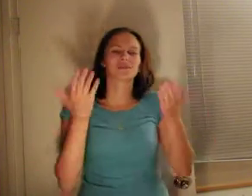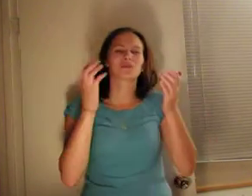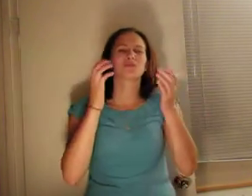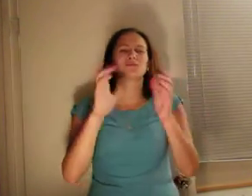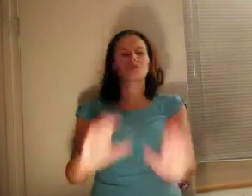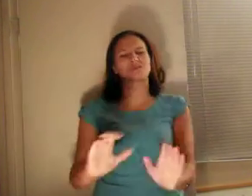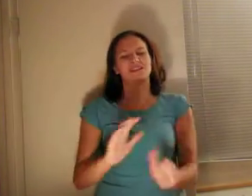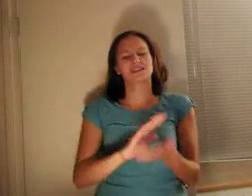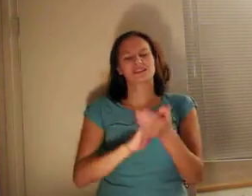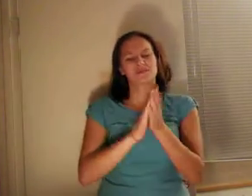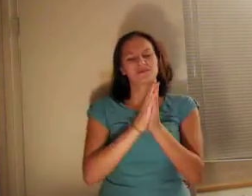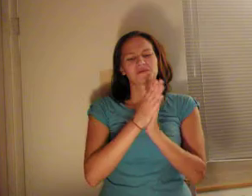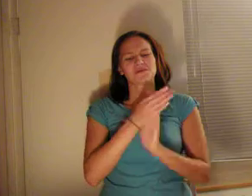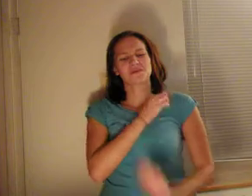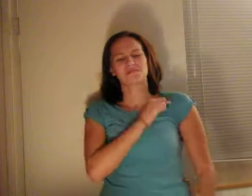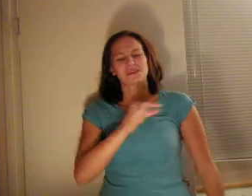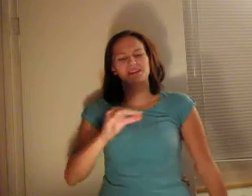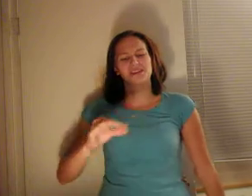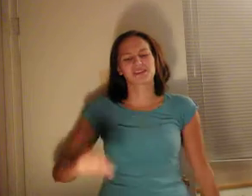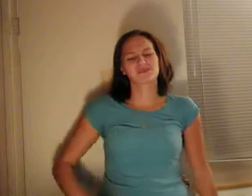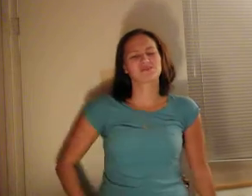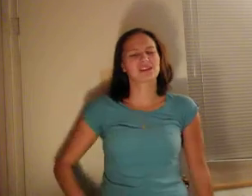Unusual Be sweet